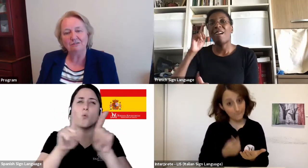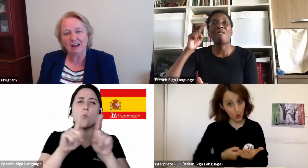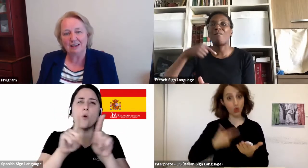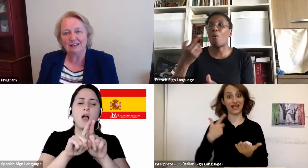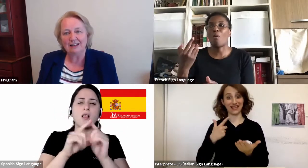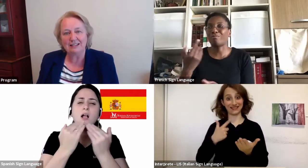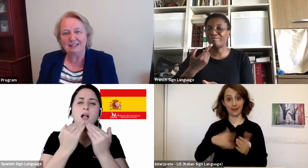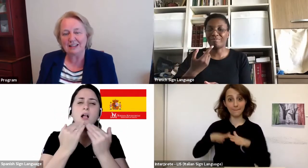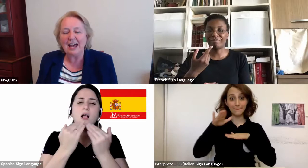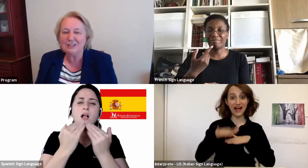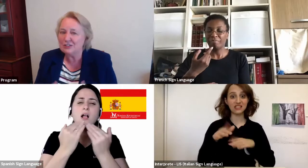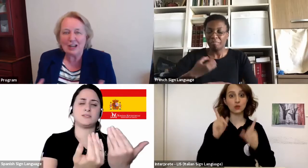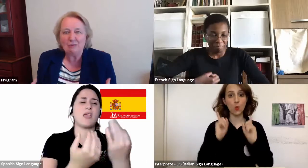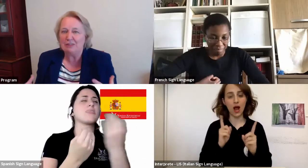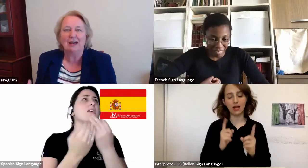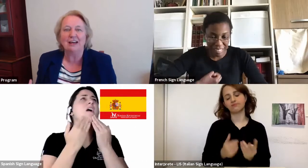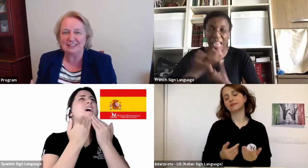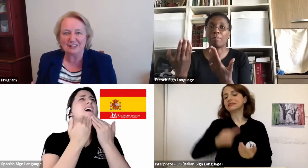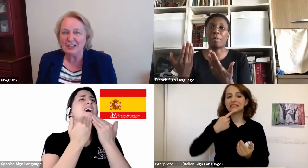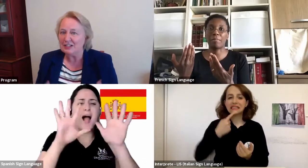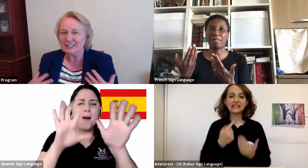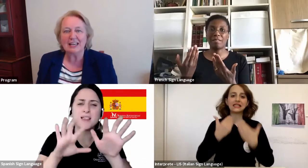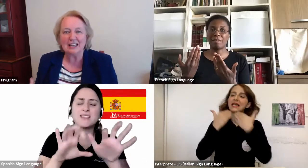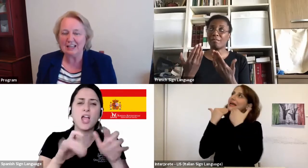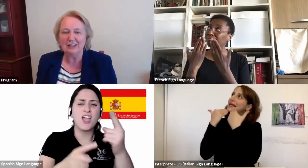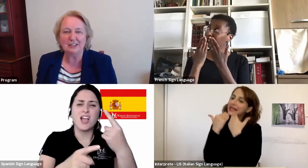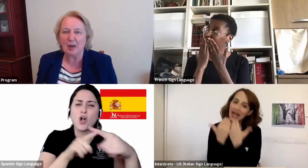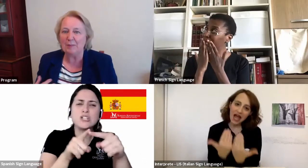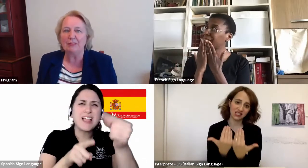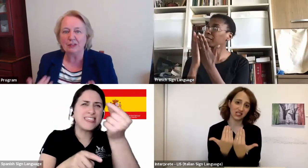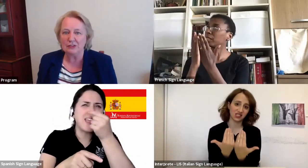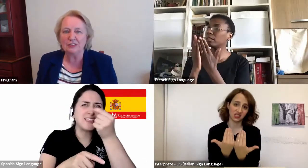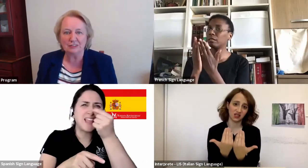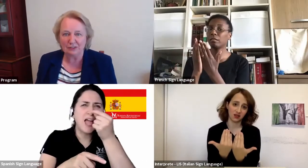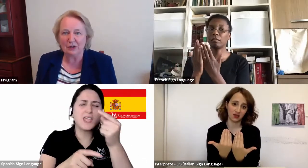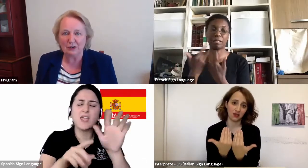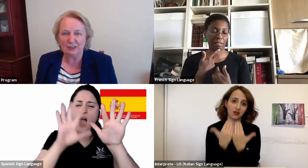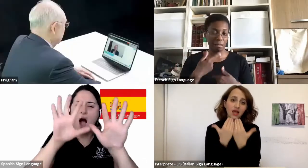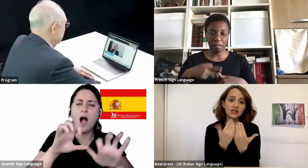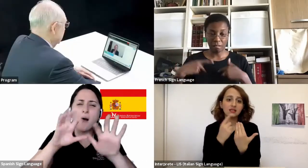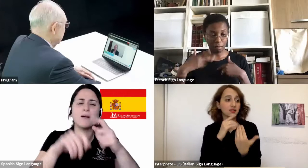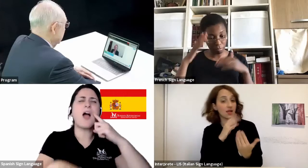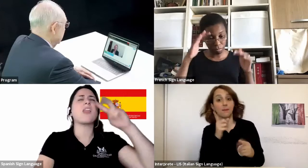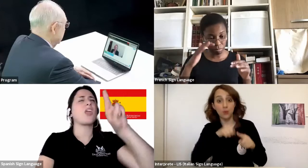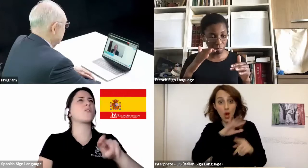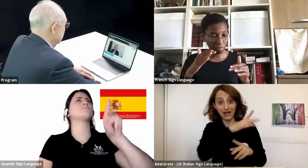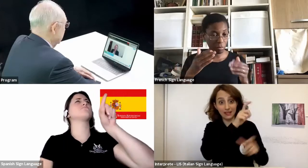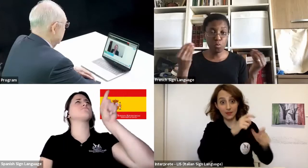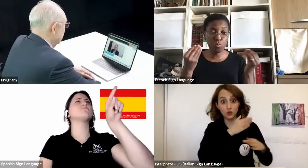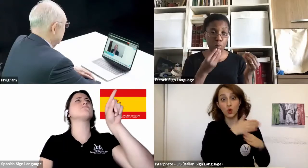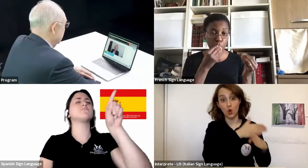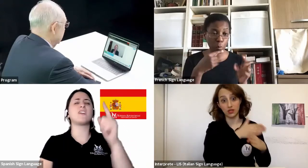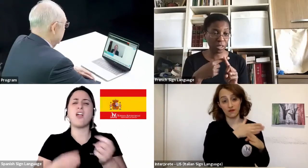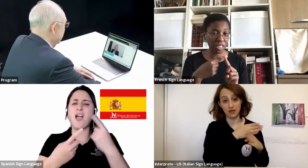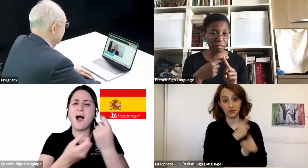learning to recognize it and to share it with others, to tell others about the goodness of God. Because I can